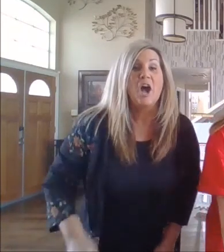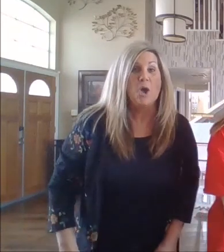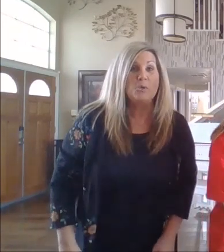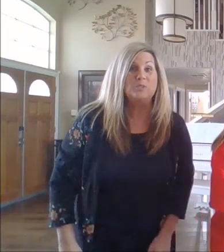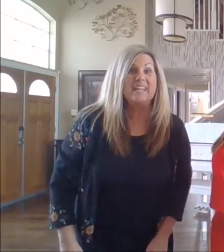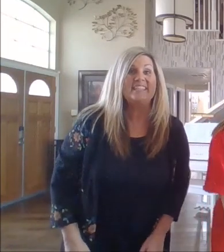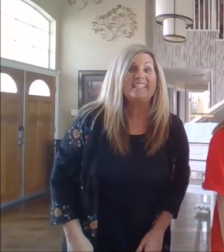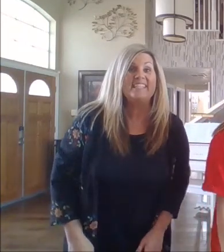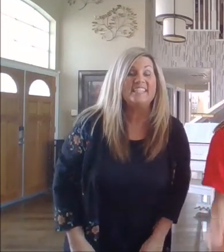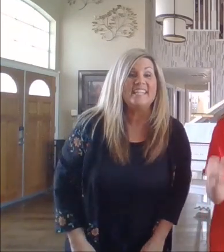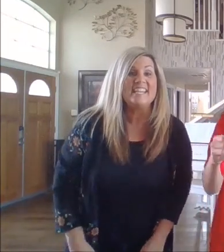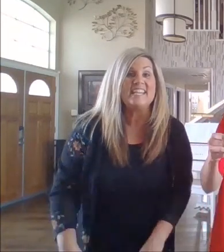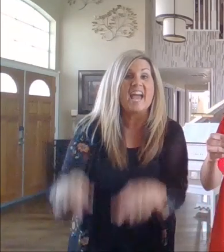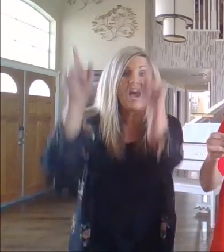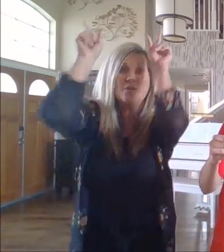Who let the D out?